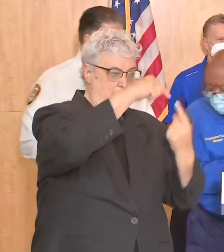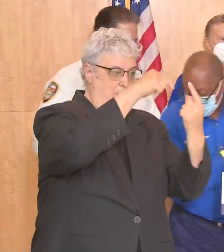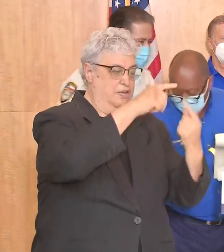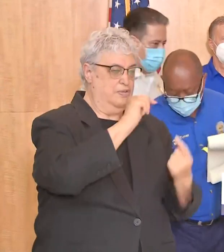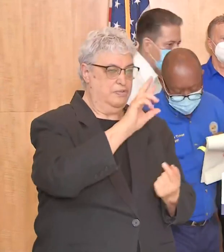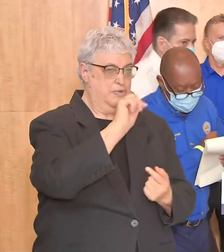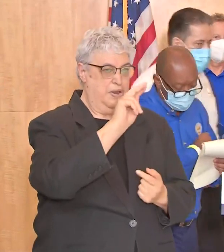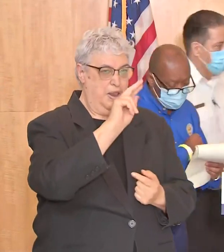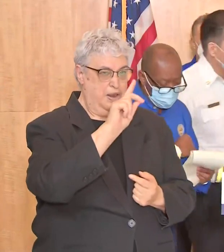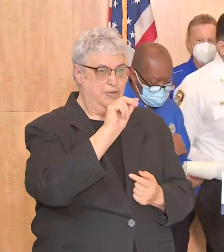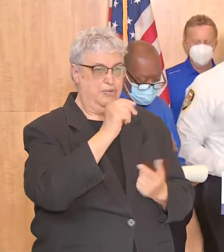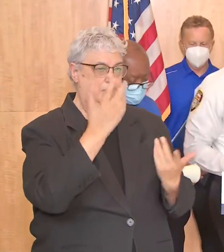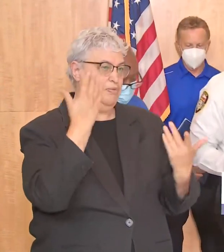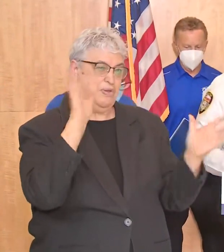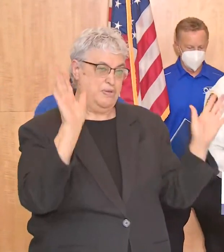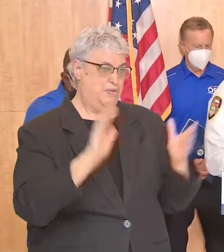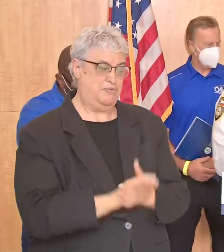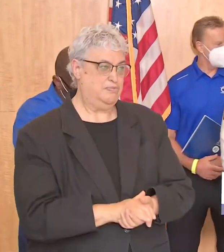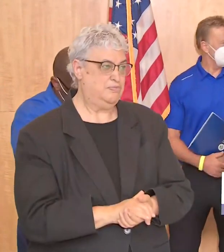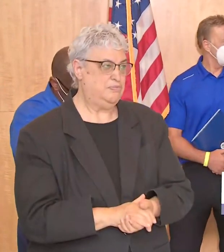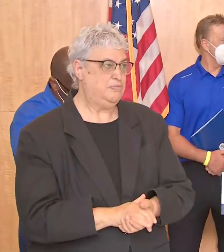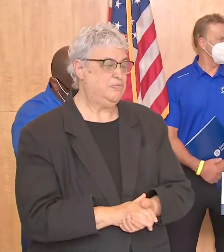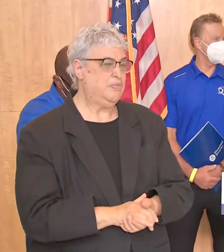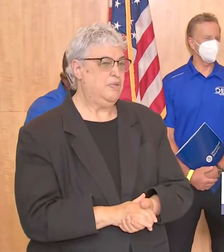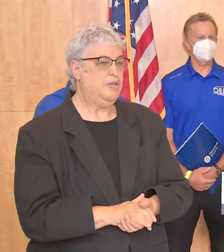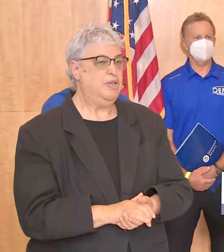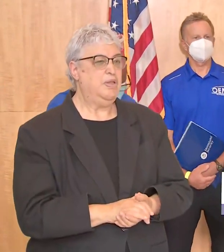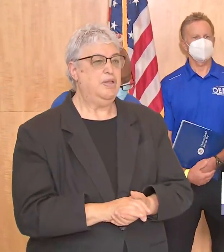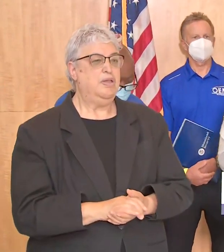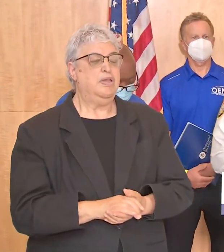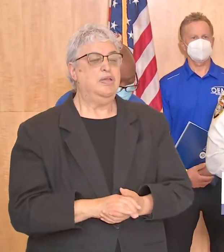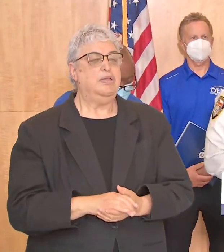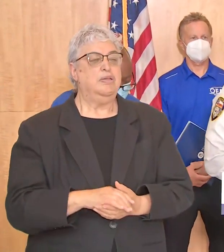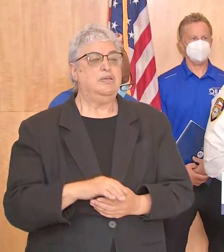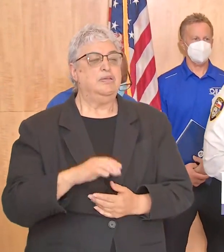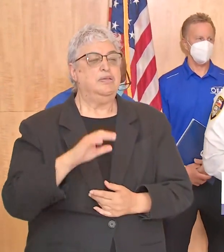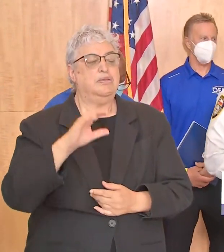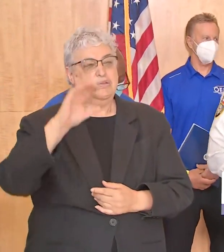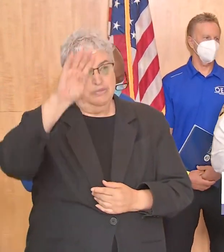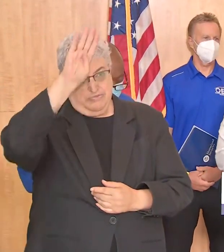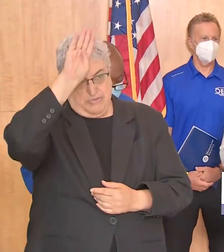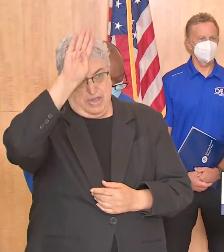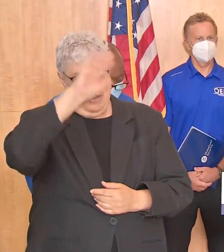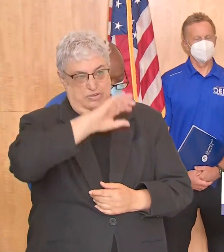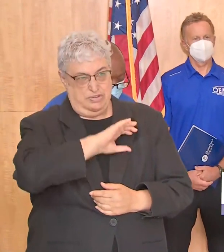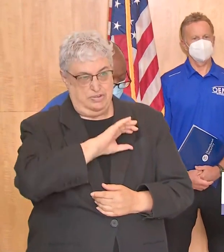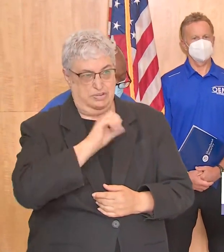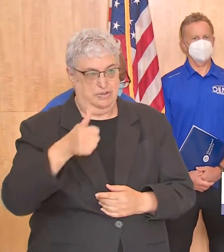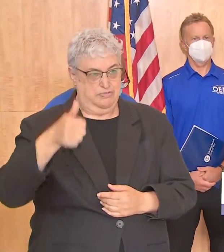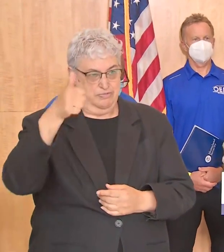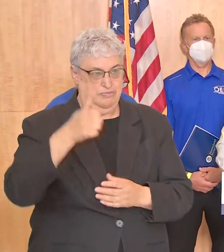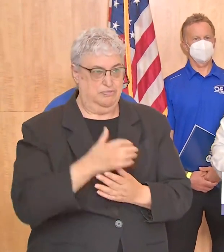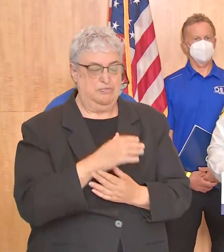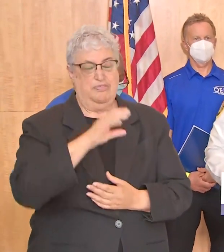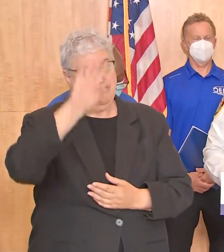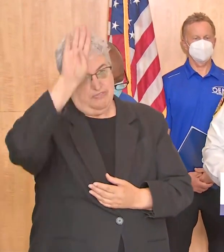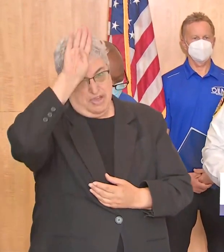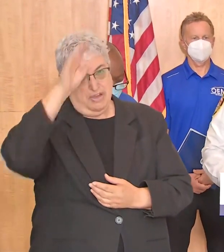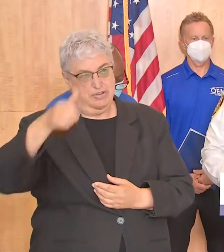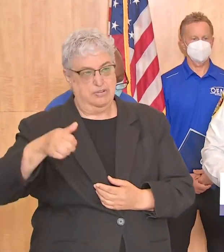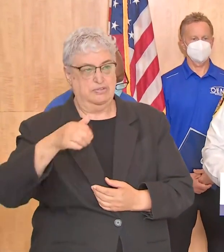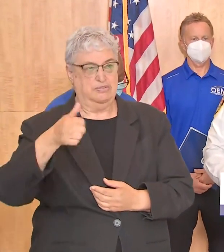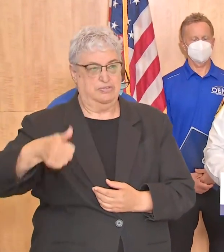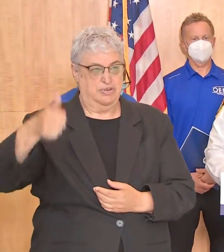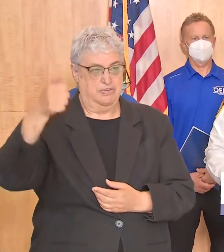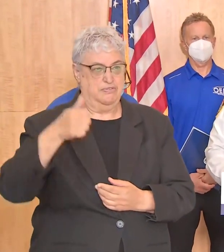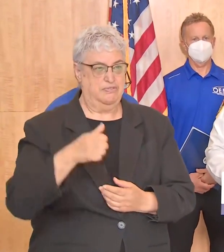thank you mary thank you for your leadership uh good to see you congresswoman so here we are again we're in uh in